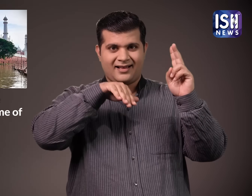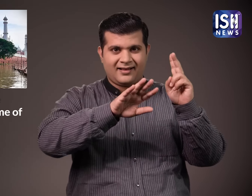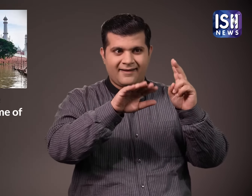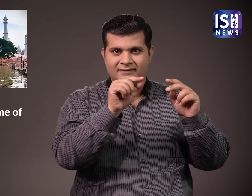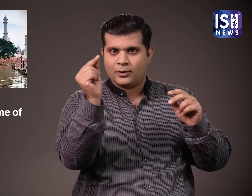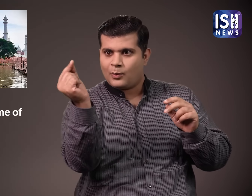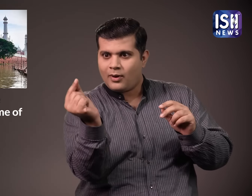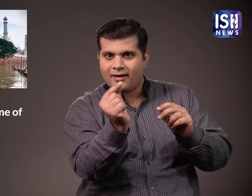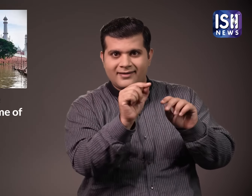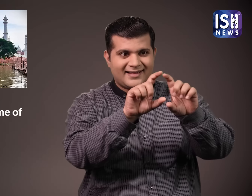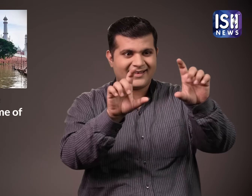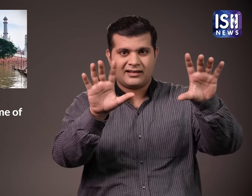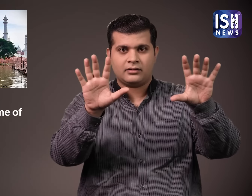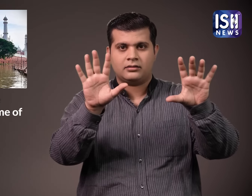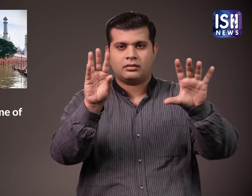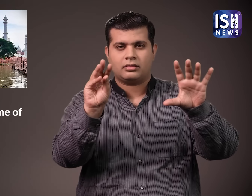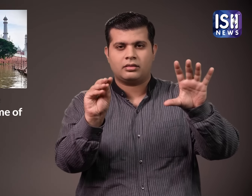have faded and worn off due to rains.